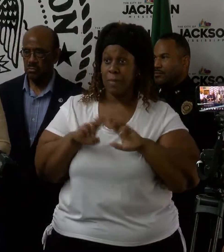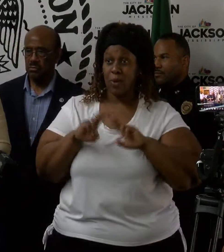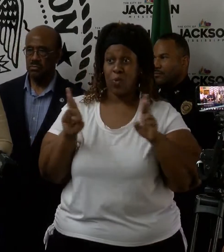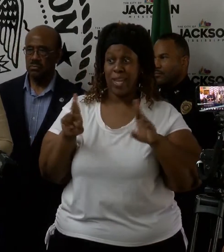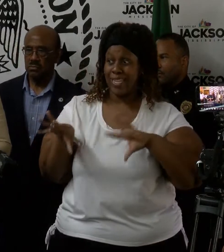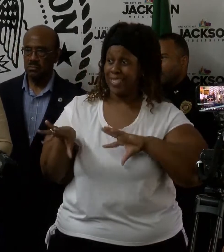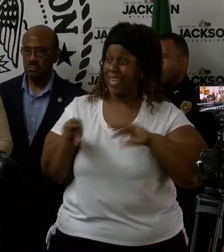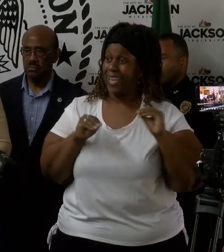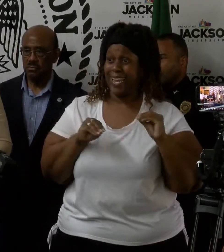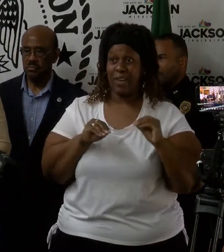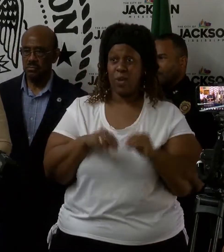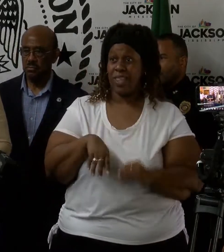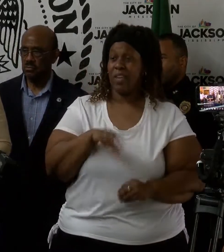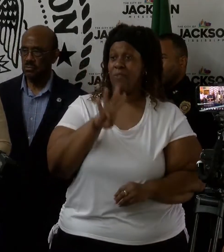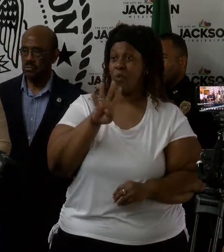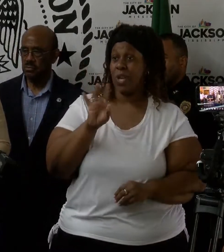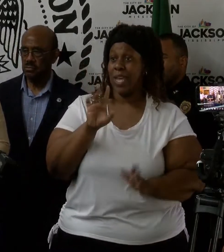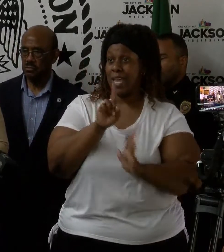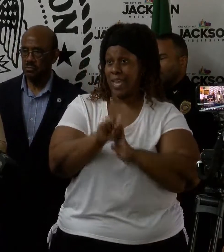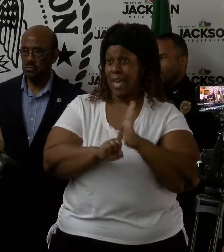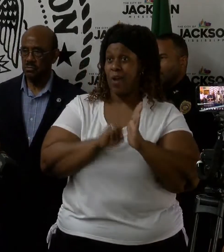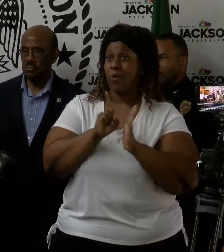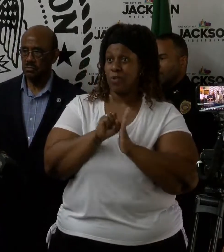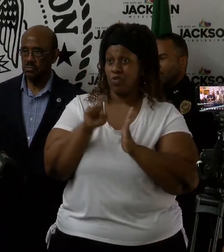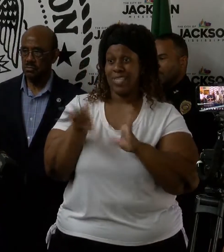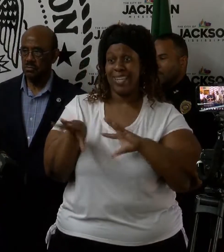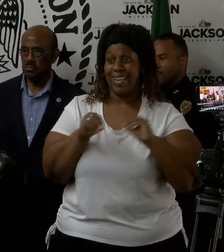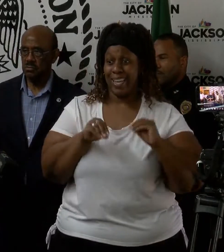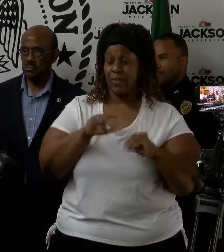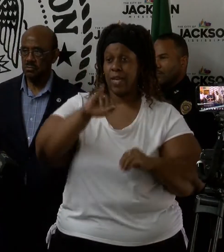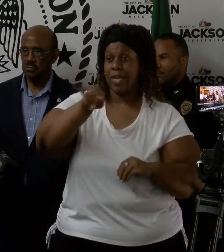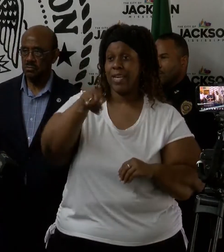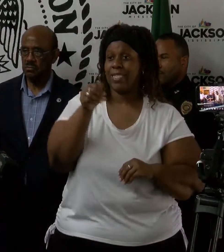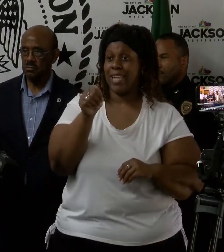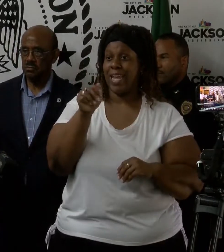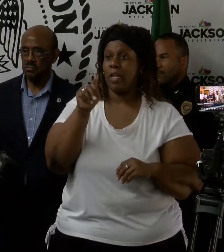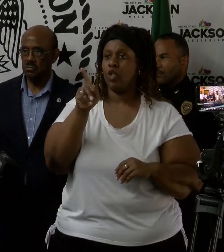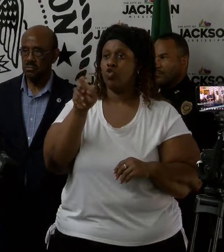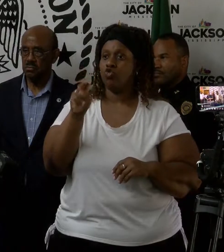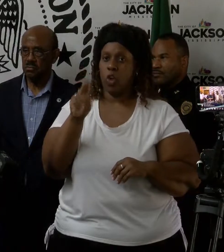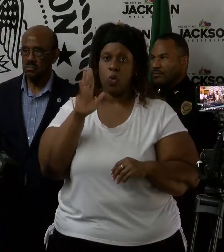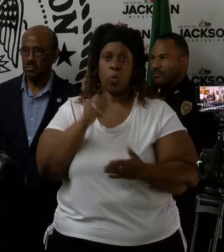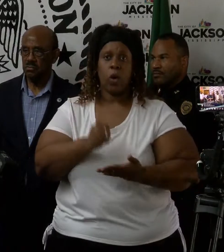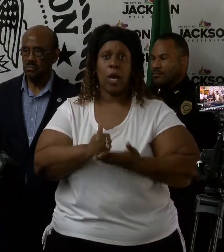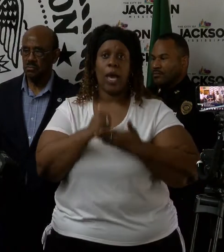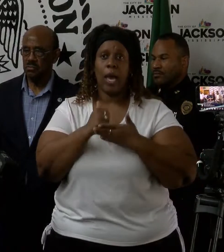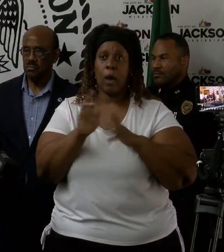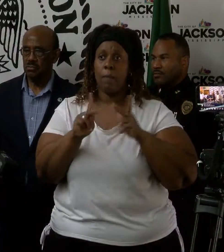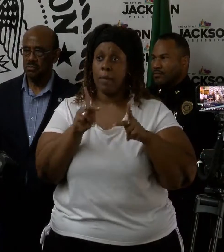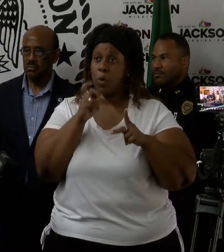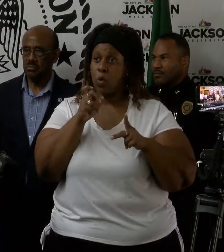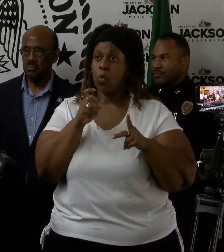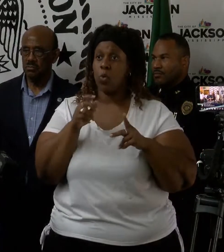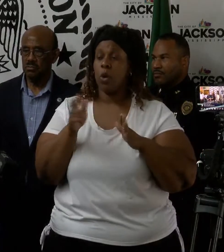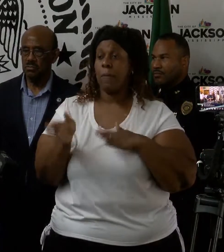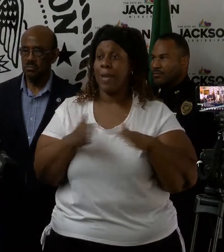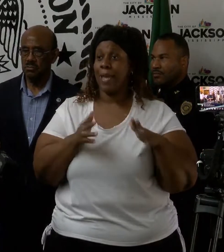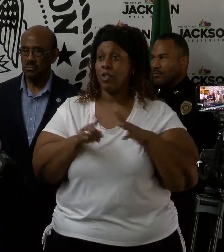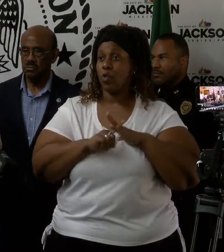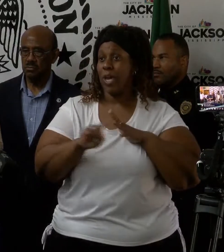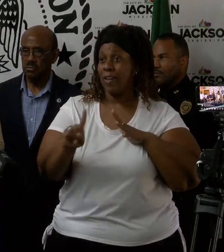within 48 hours. J Tran is on standby to help those who plan to evacuate.